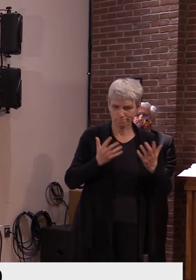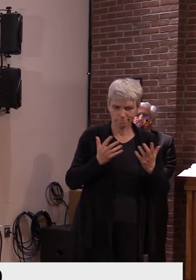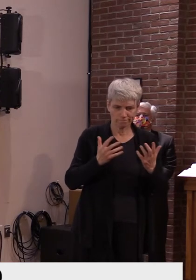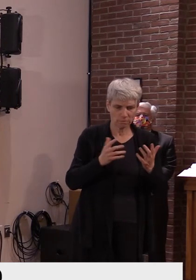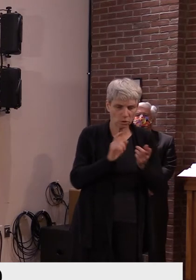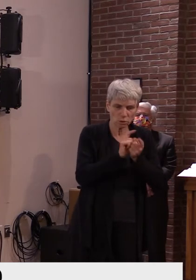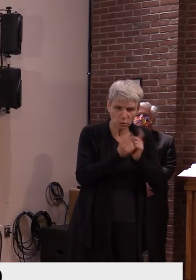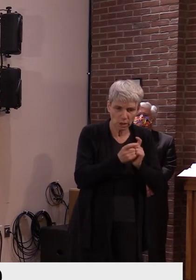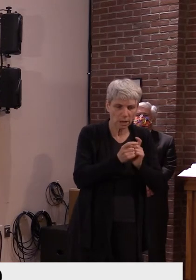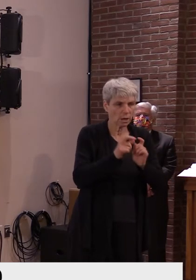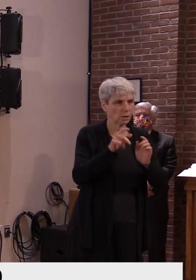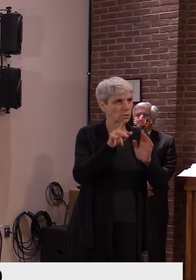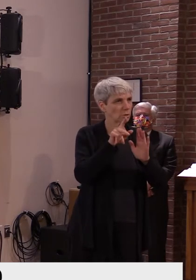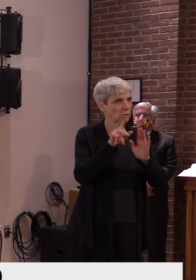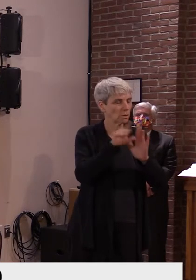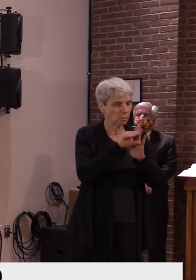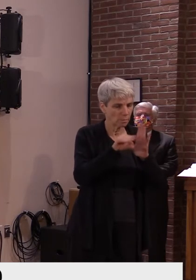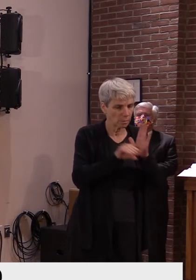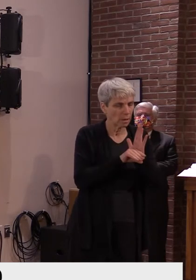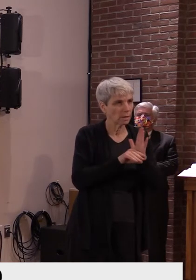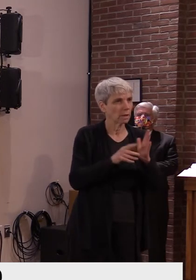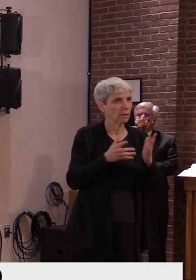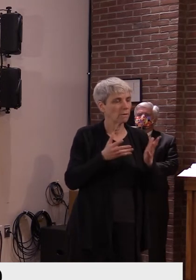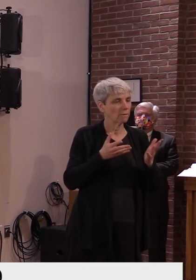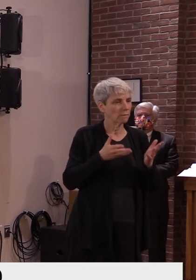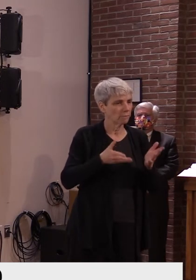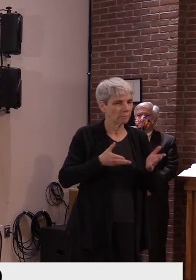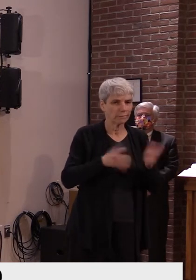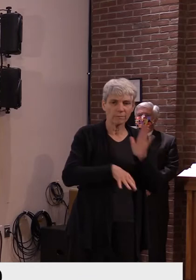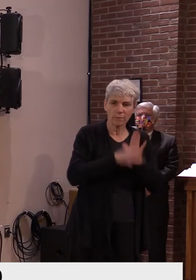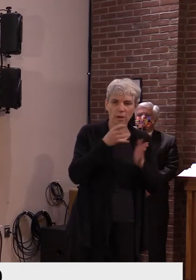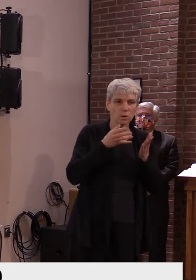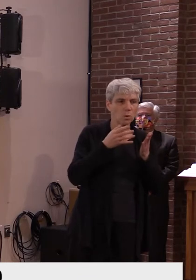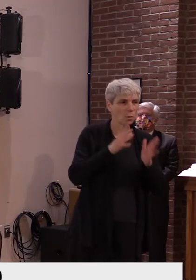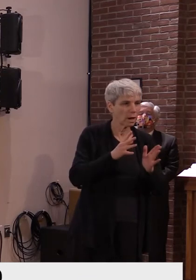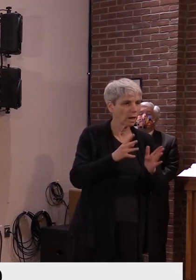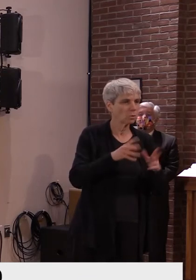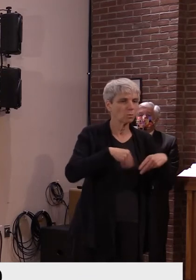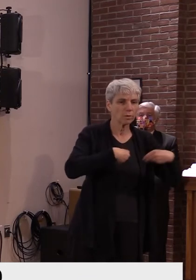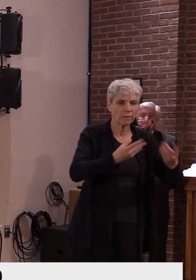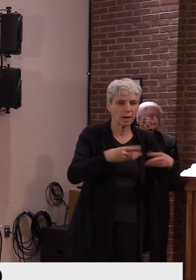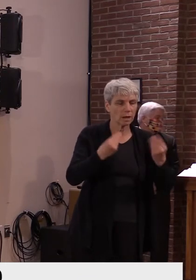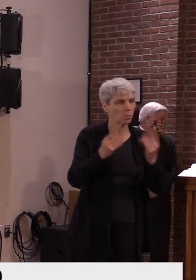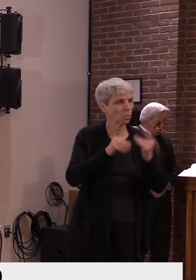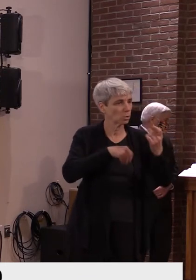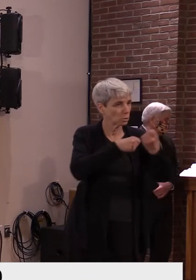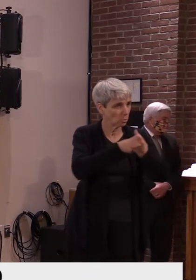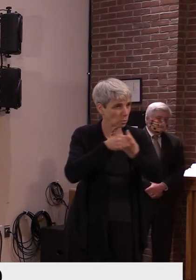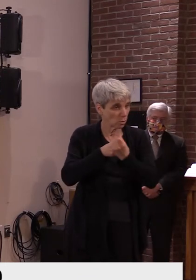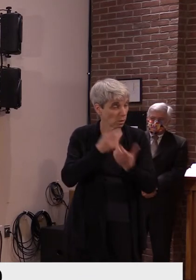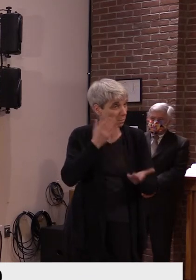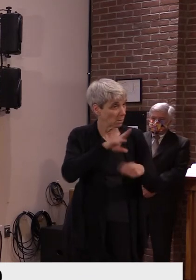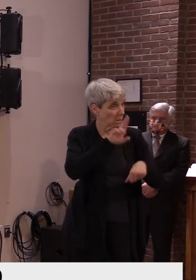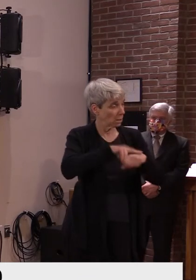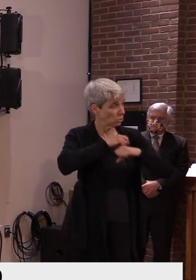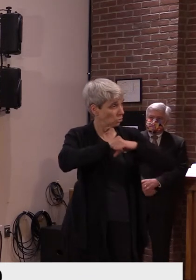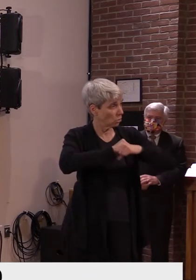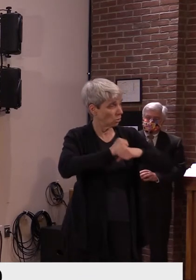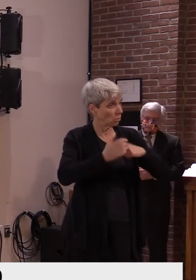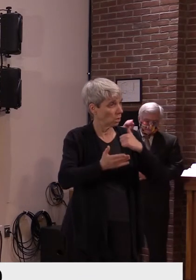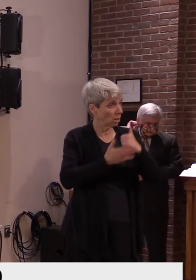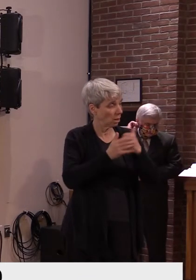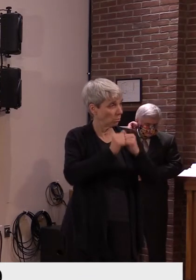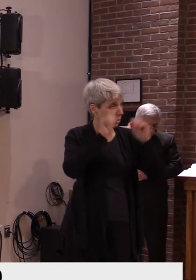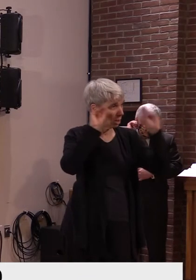policy changes that may help, uh, and, and maybe a question for the governor. Is this something that the National Guard can be tapped to assist